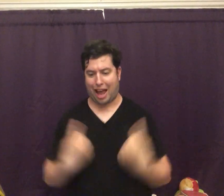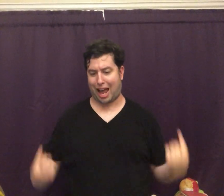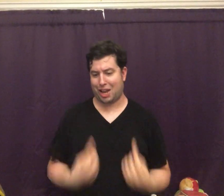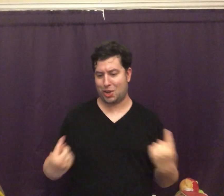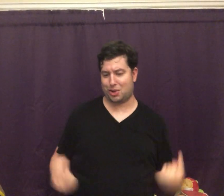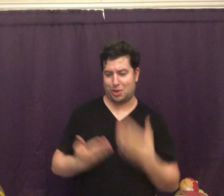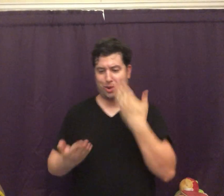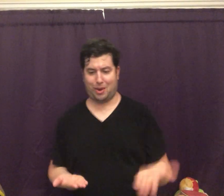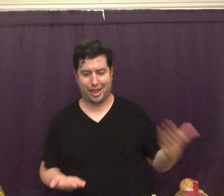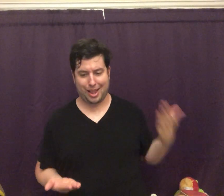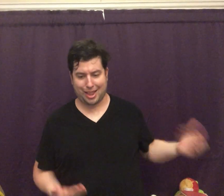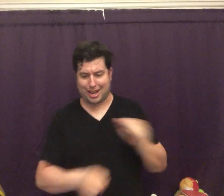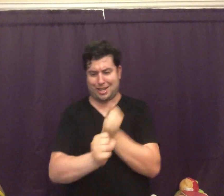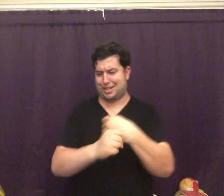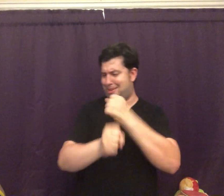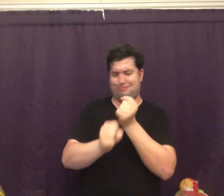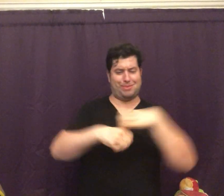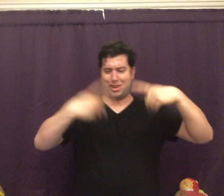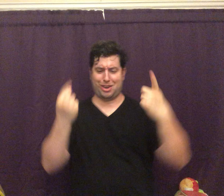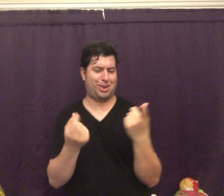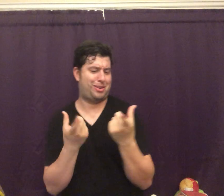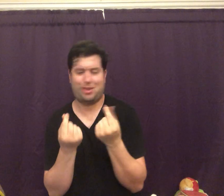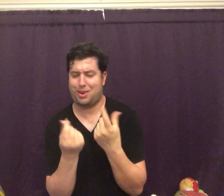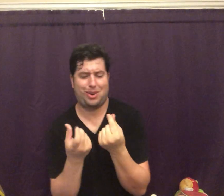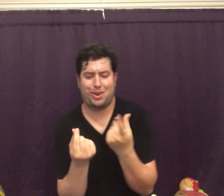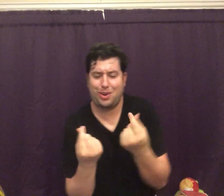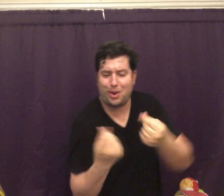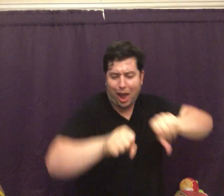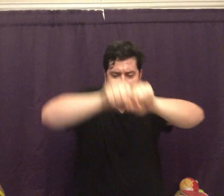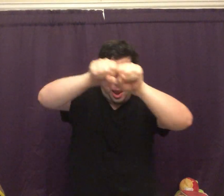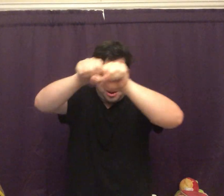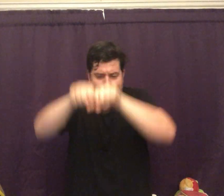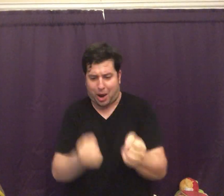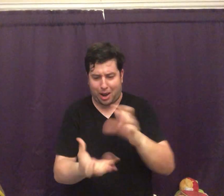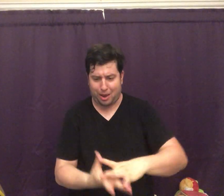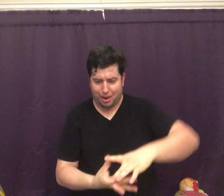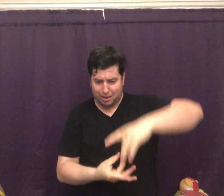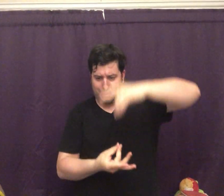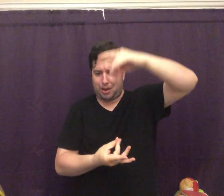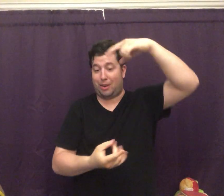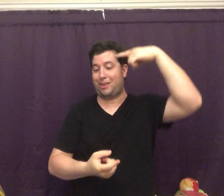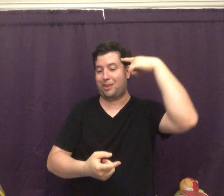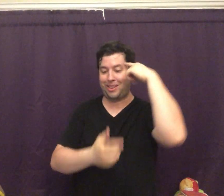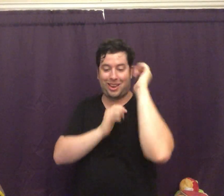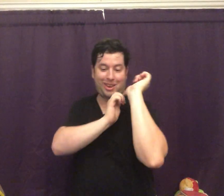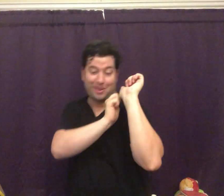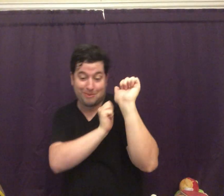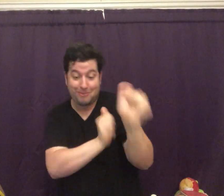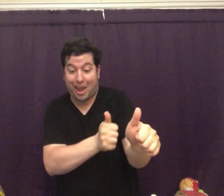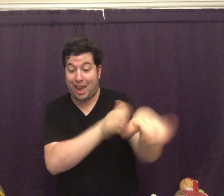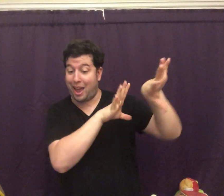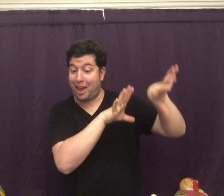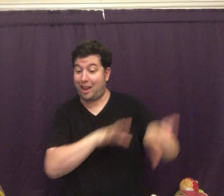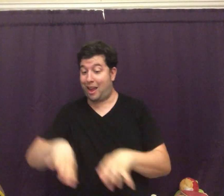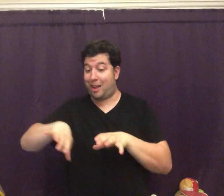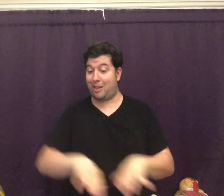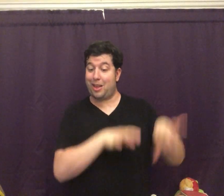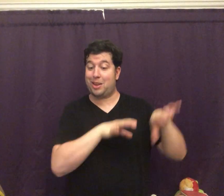vile too. The thing she put you through. You break their spirits when they obey. Now they'll